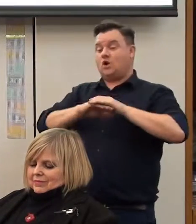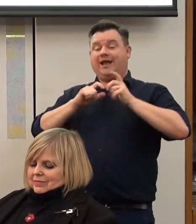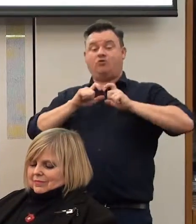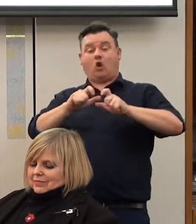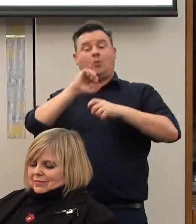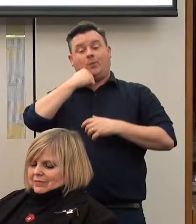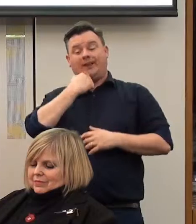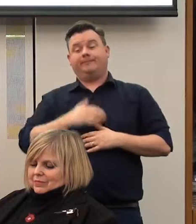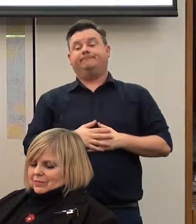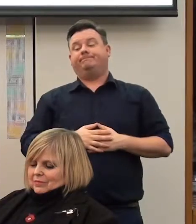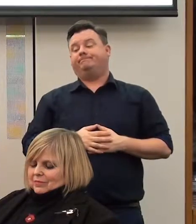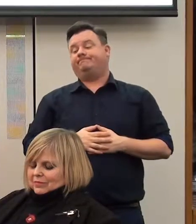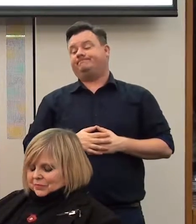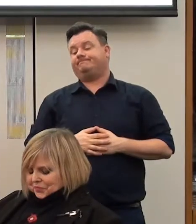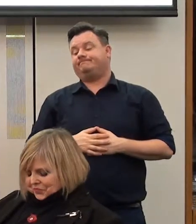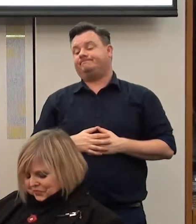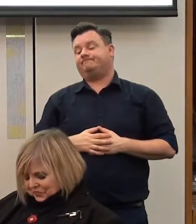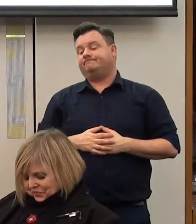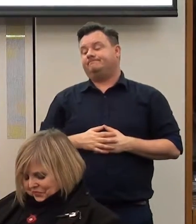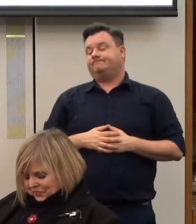to do all I can to campaign. Thank you very much.